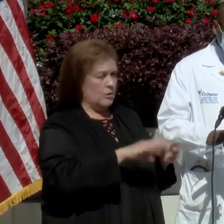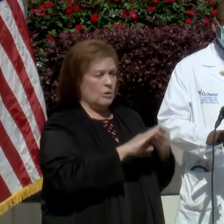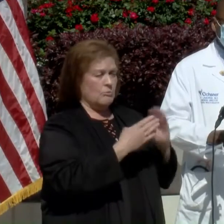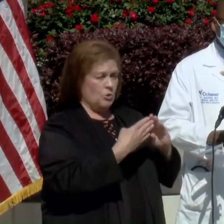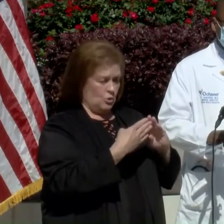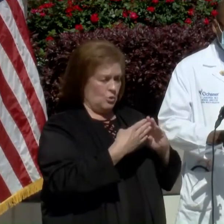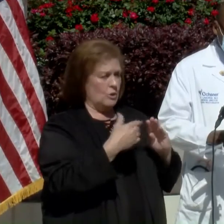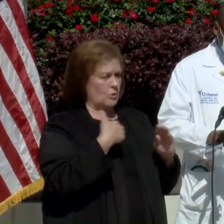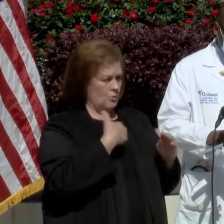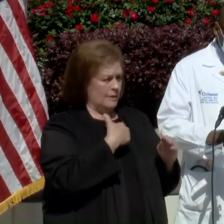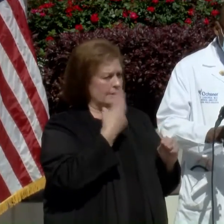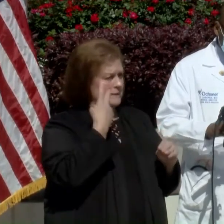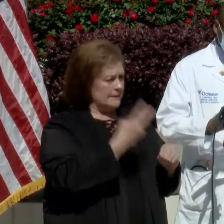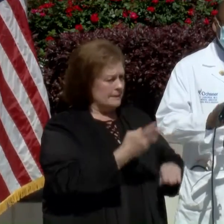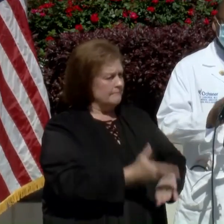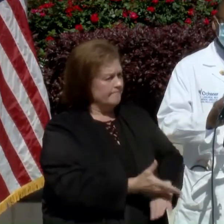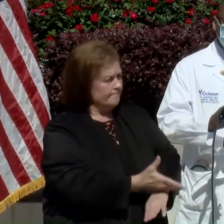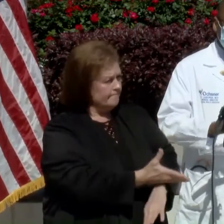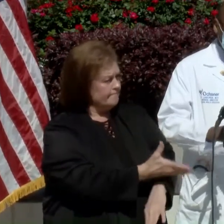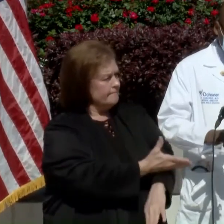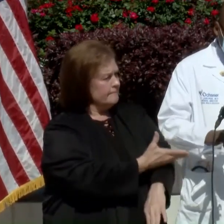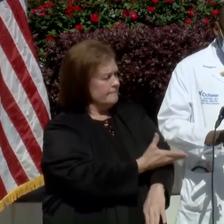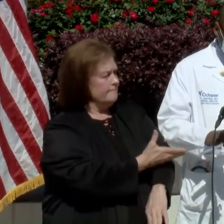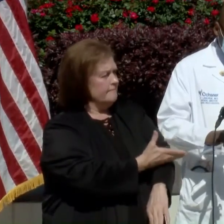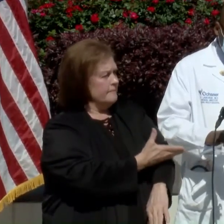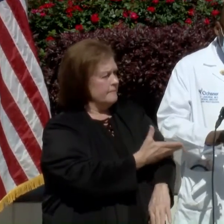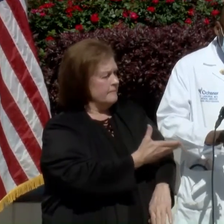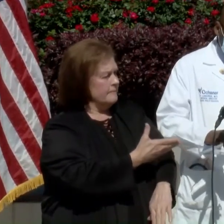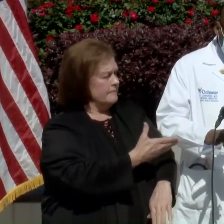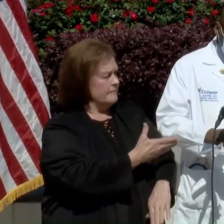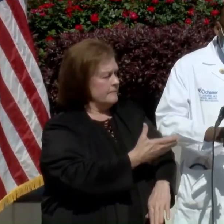incredible progress to remove the barriers